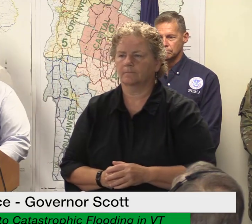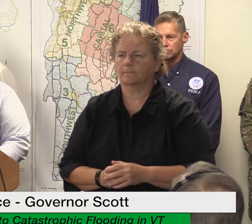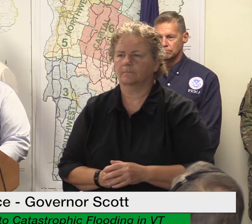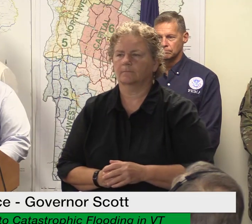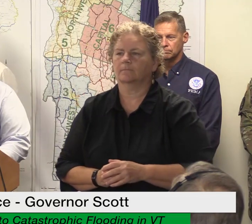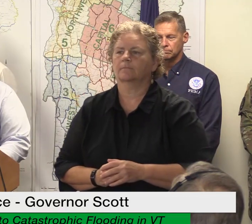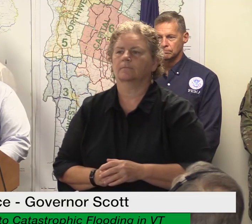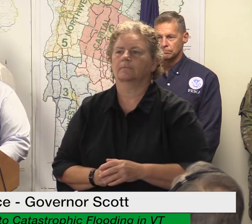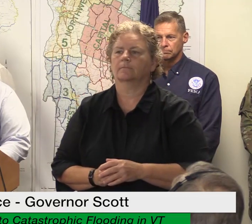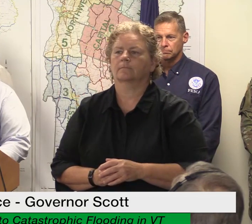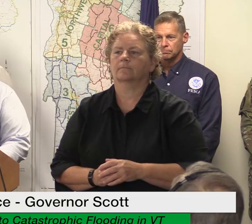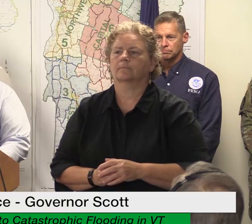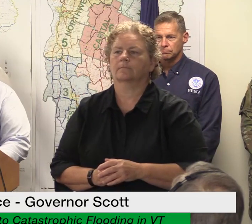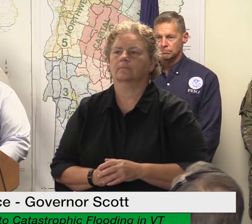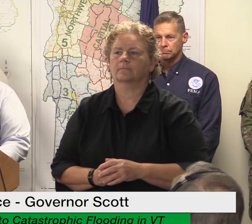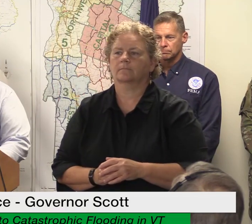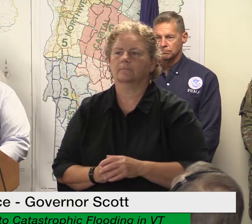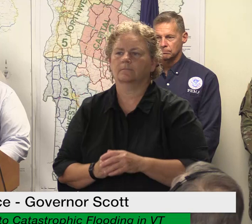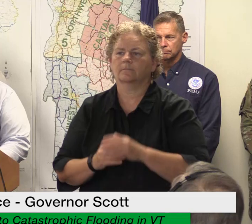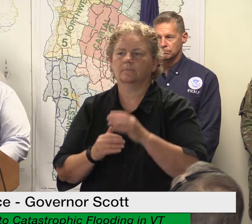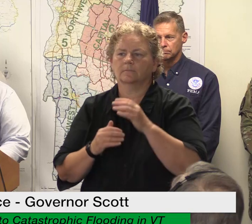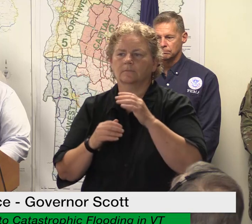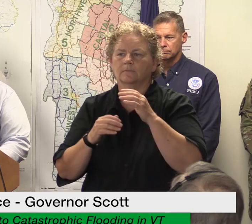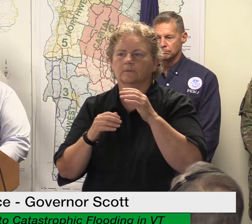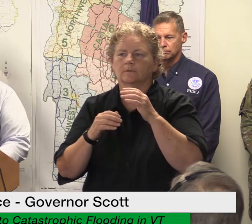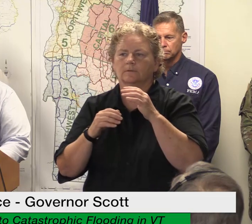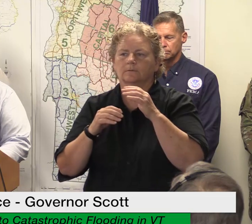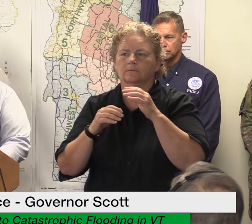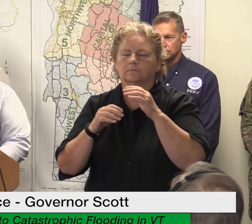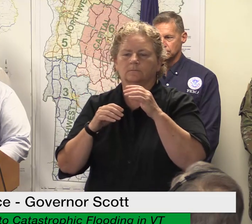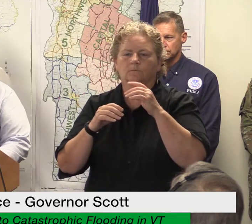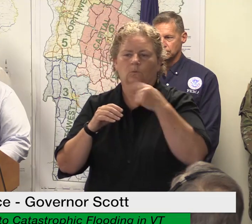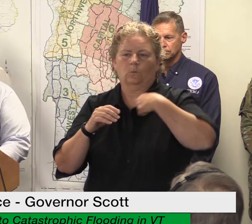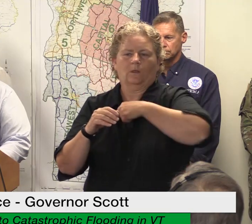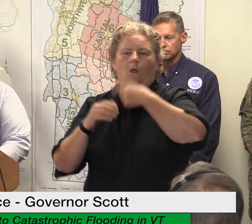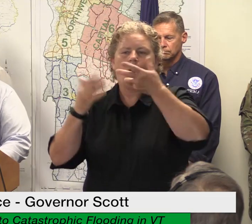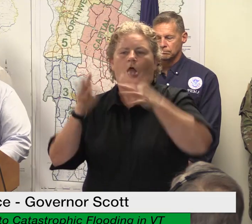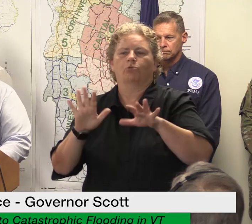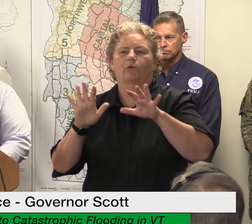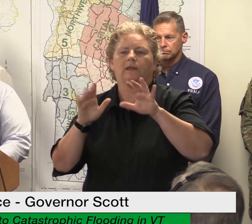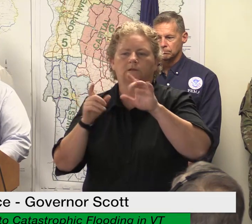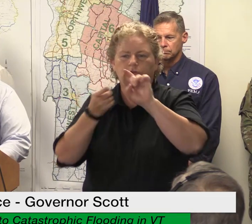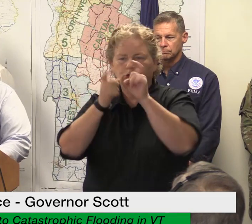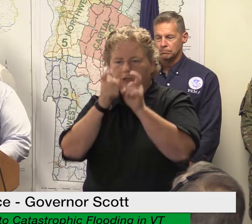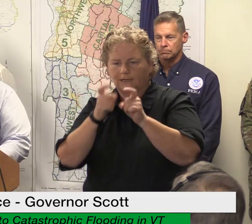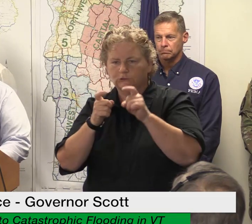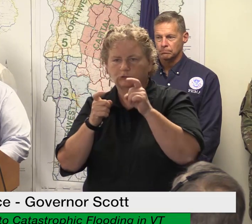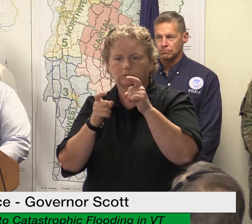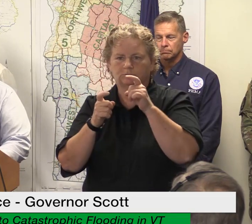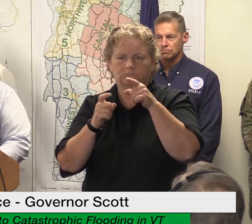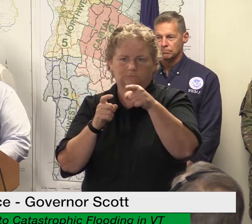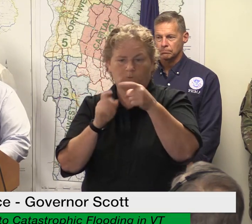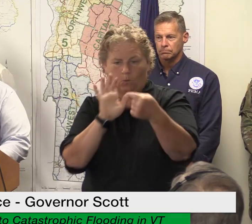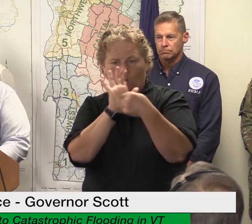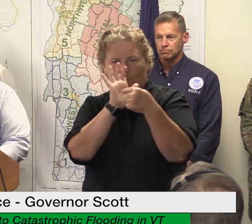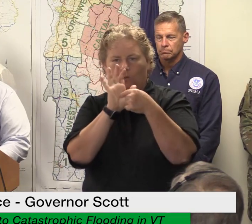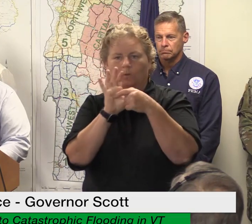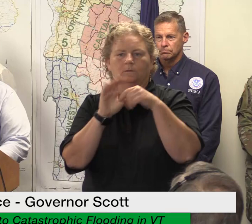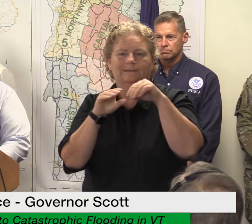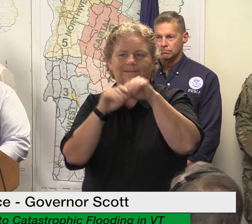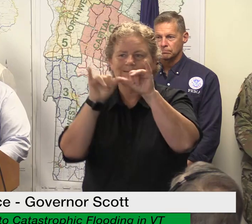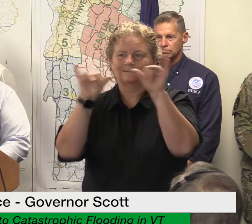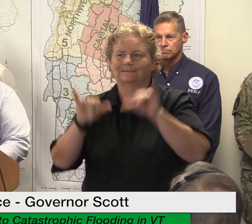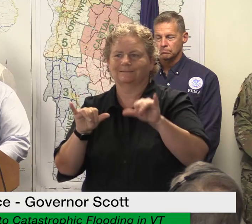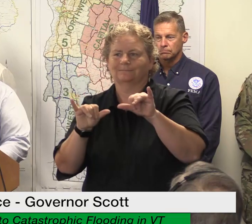and affected taxpayers will not need to reach out to the department to request them those automatic extensions include